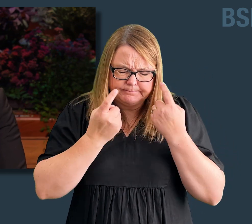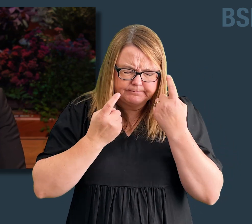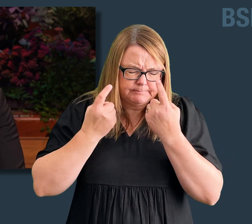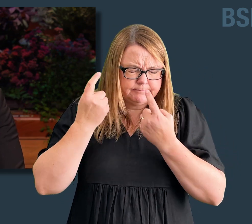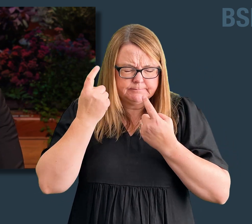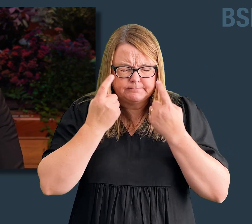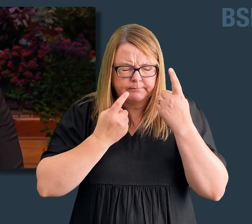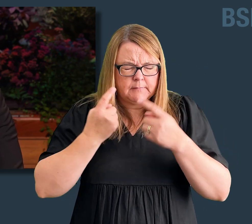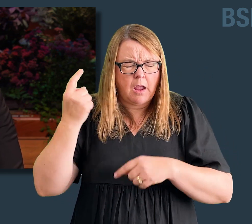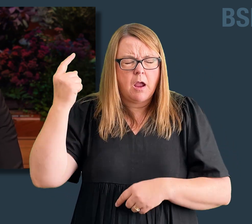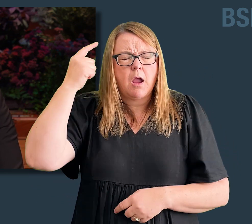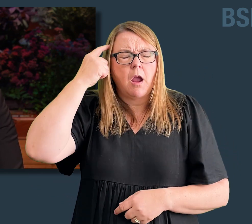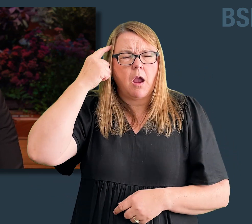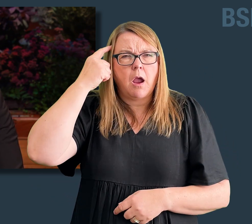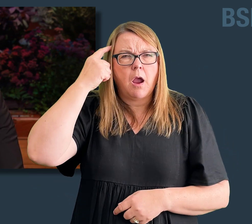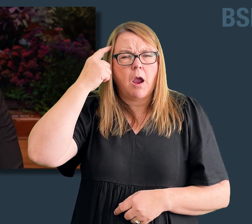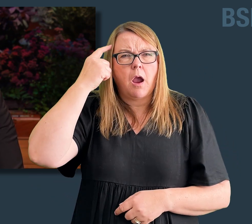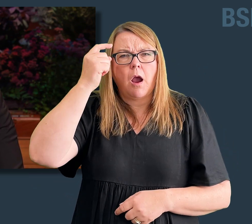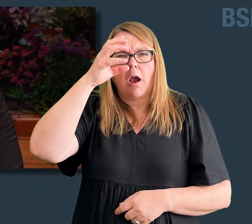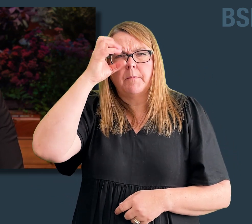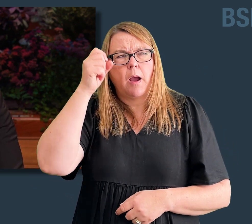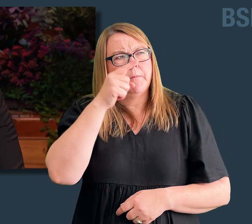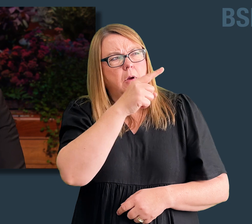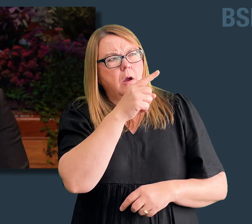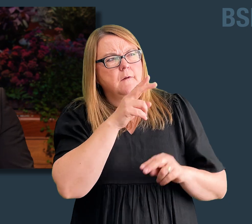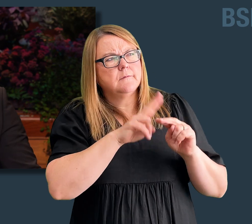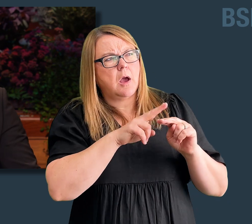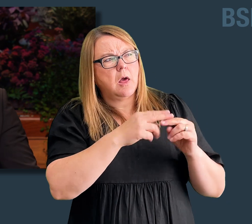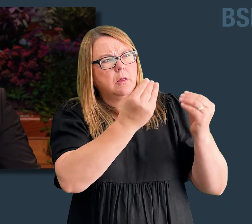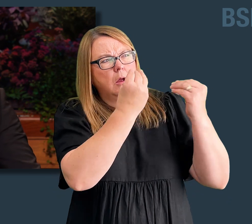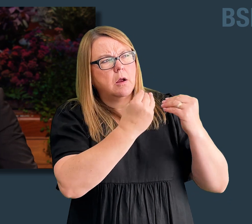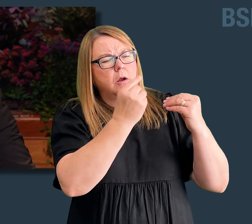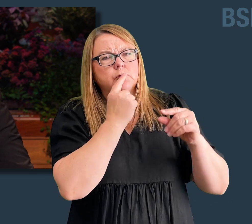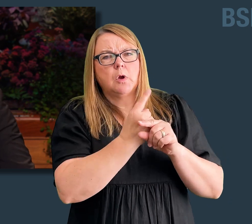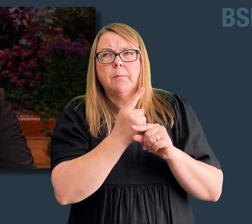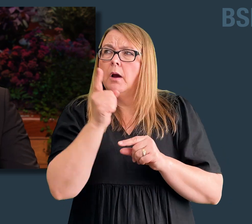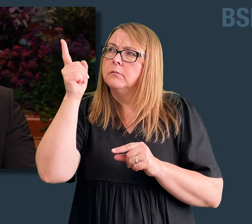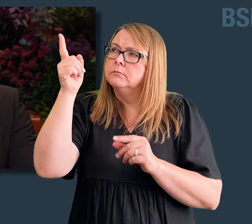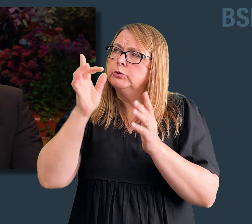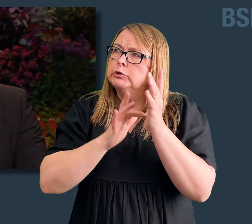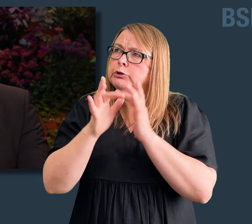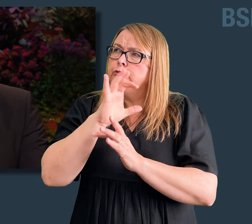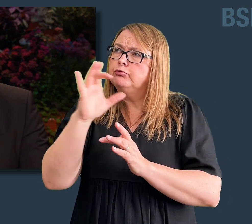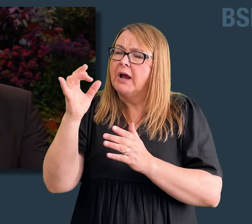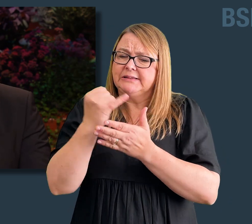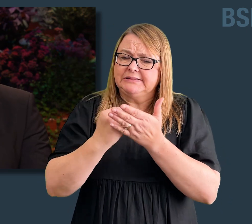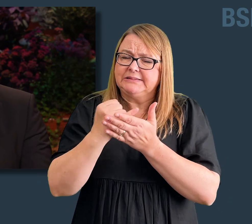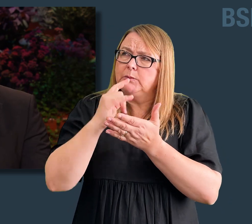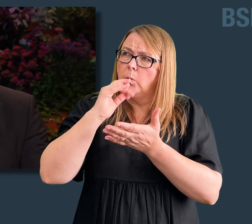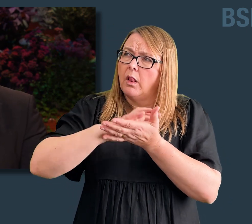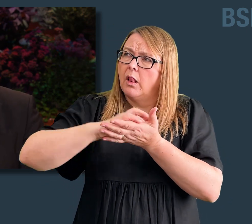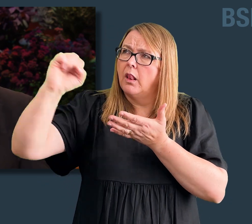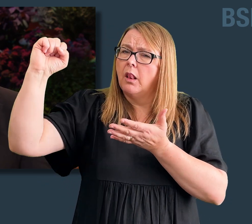hours, he remembered his father's teaching that Christ would come to atone for the sins of the world.